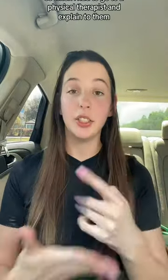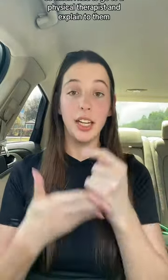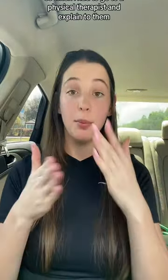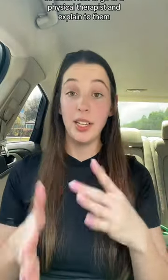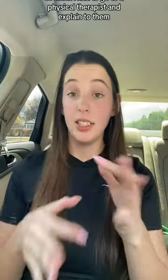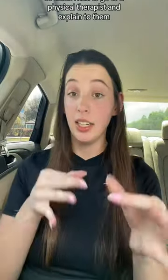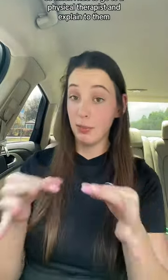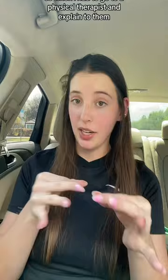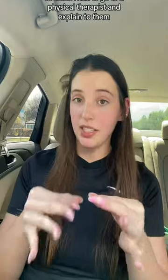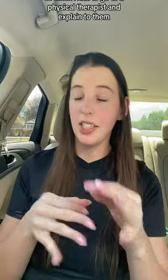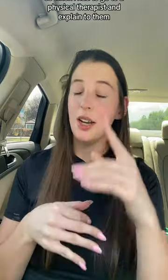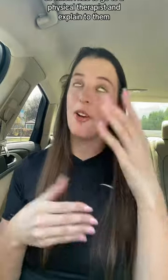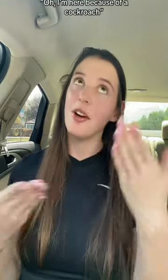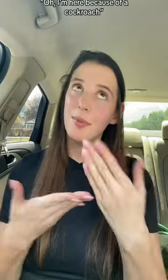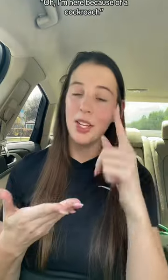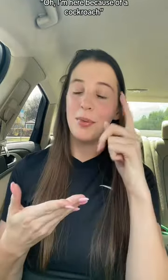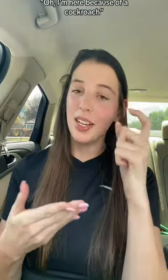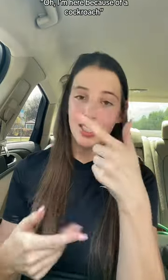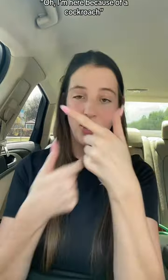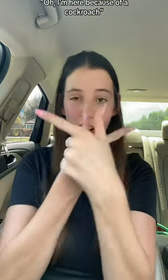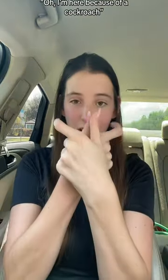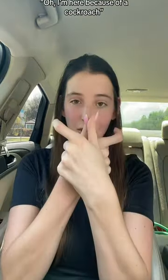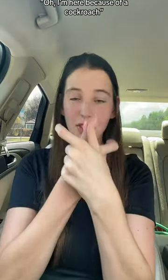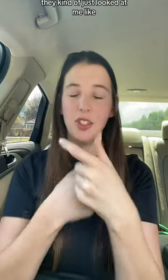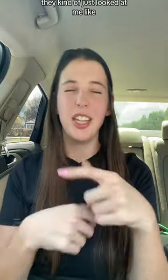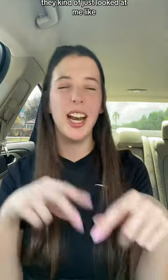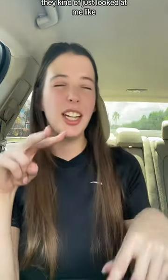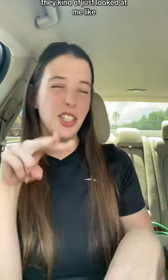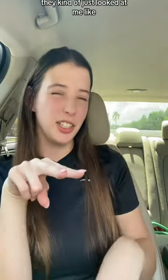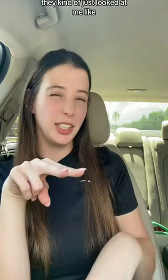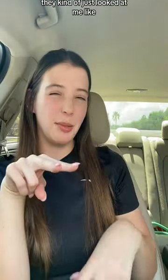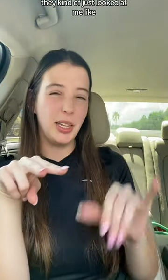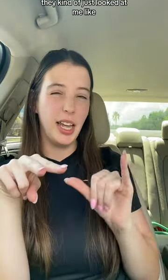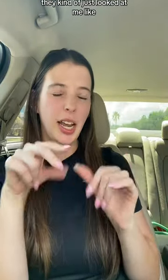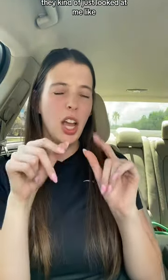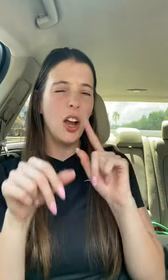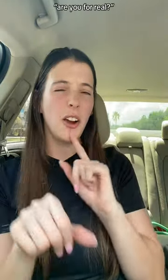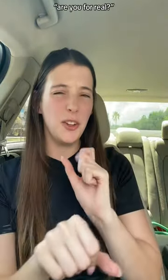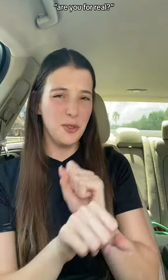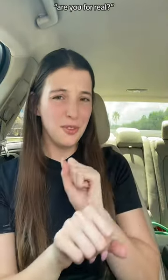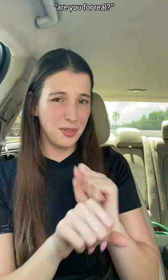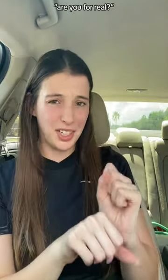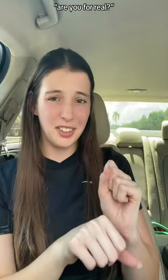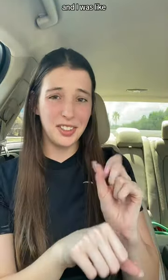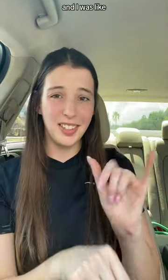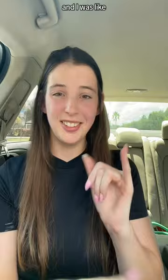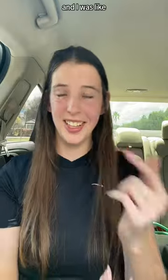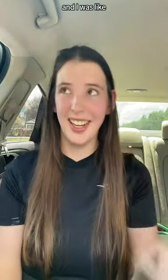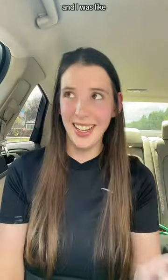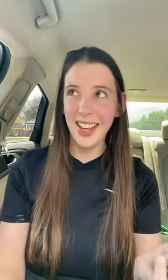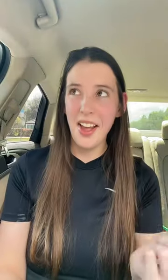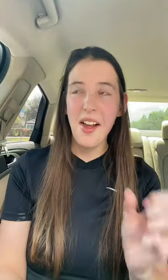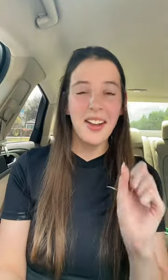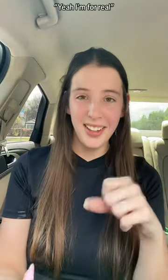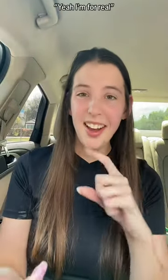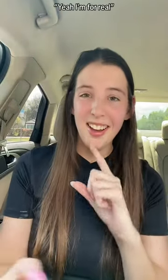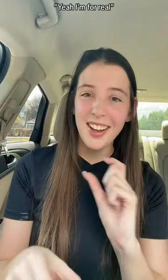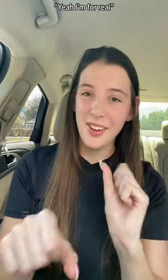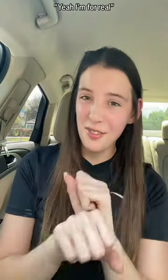therapist and explain to them oh I'm here because of a cockroach they kind of just looked at me like are you for real and I was like yeah I'm